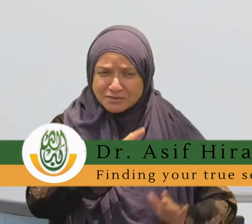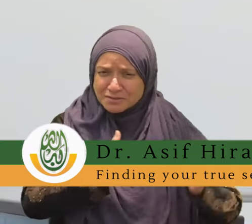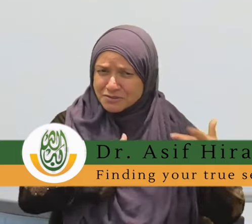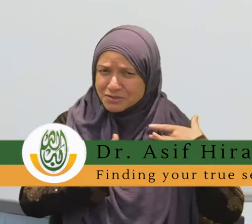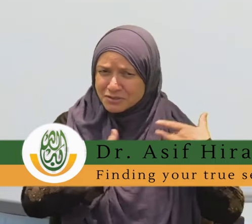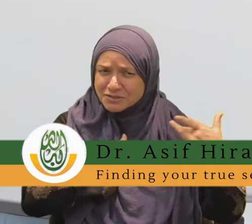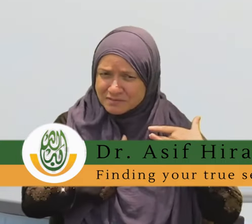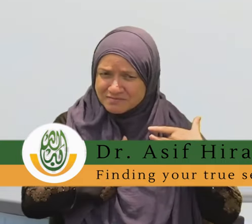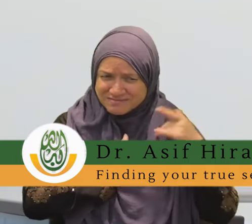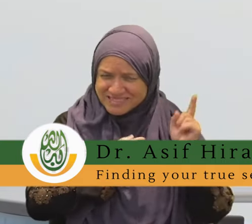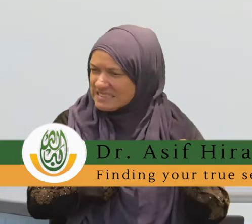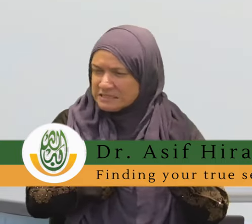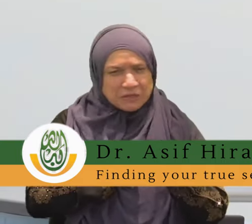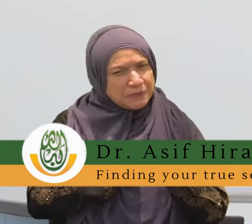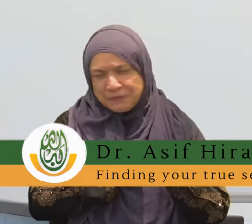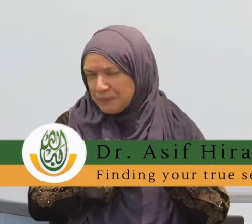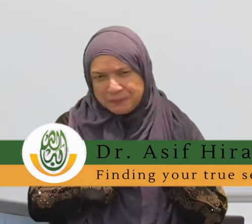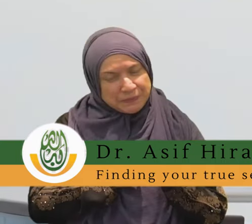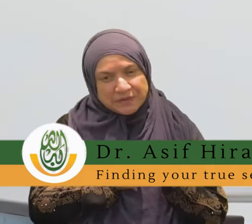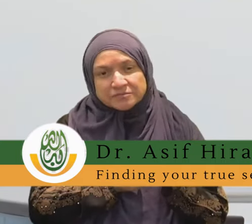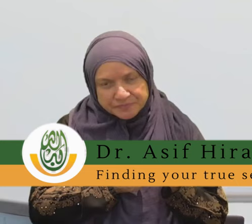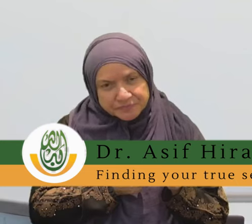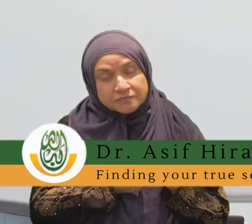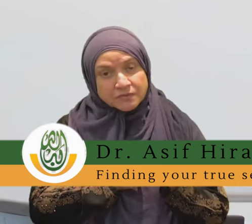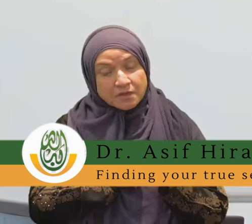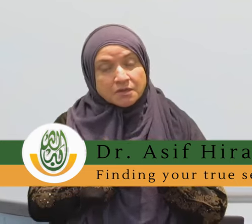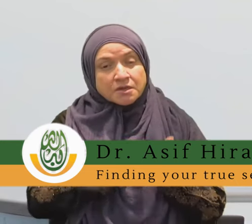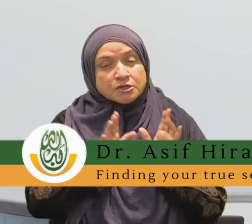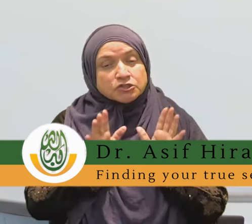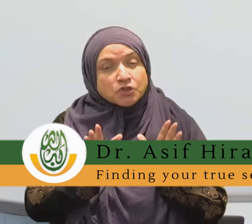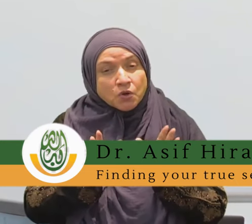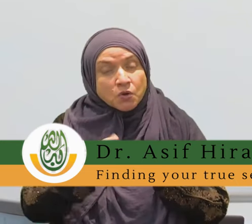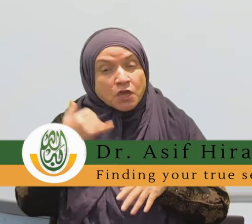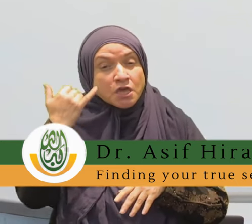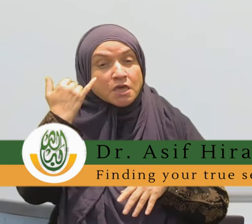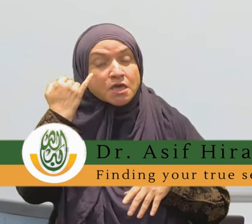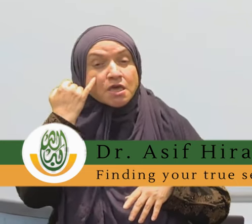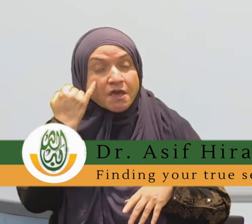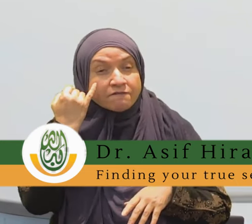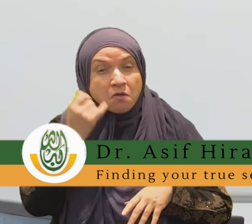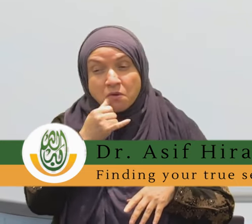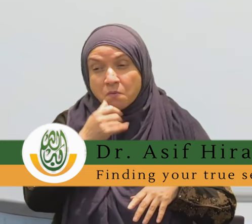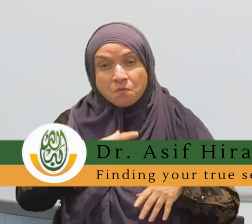someone has to go through miscarriage, who cares? But Barbie should get nominated for the Oscars.